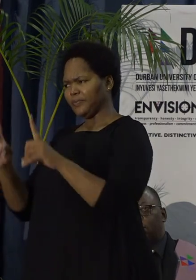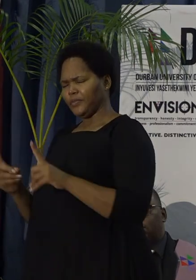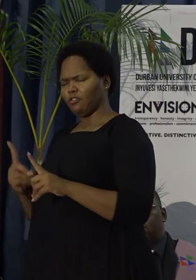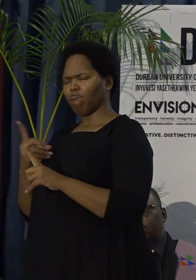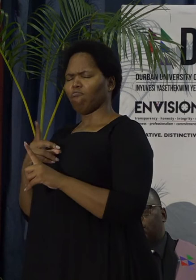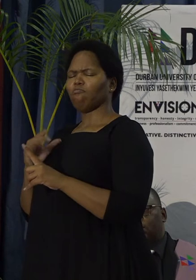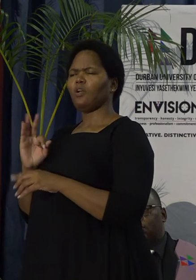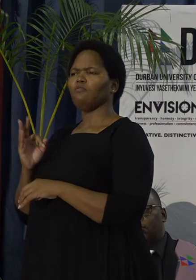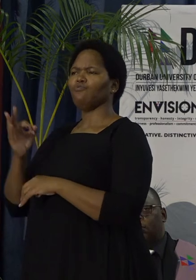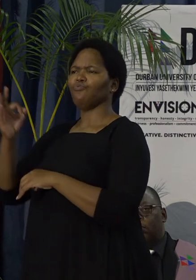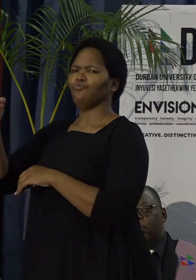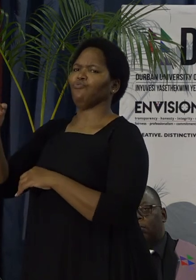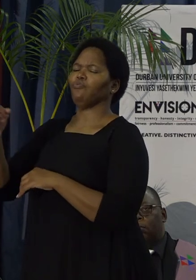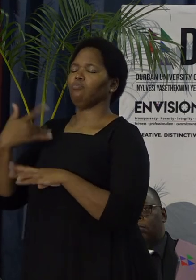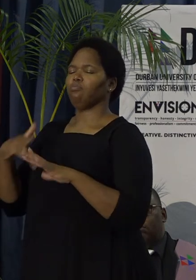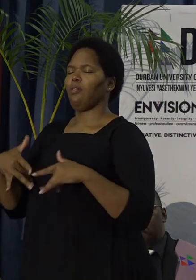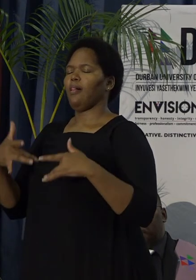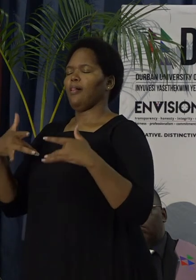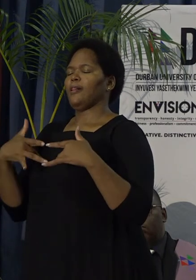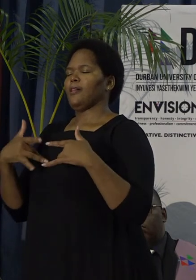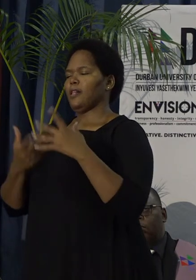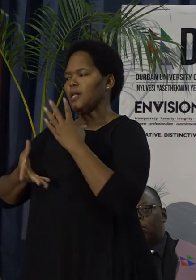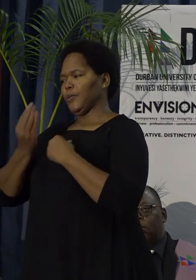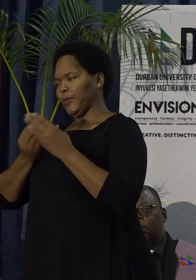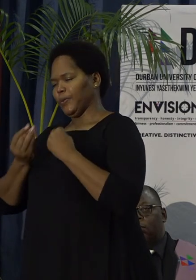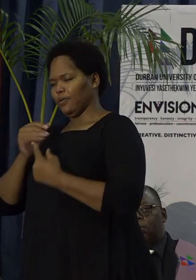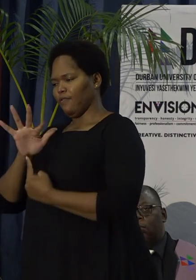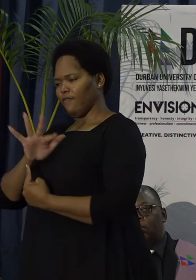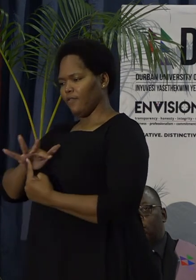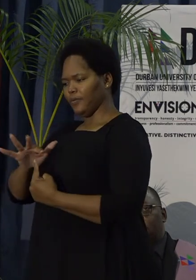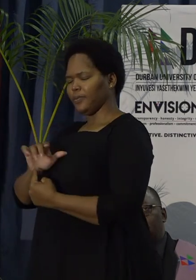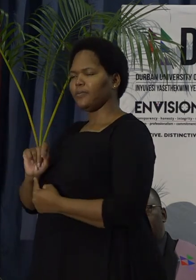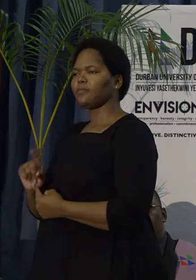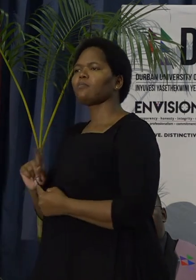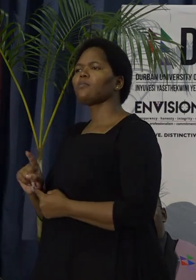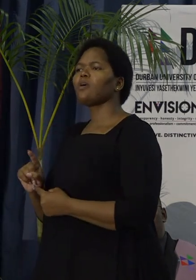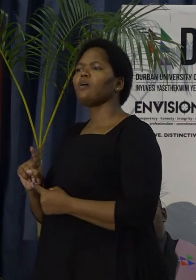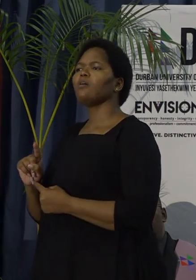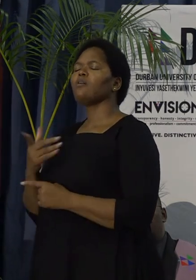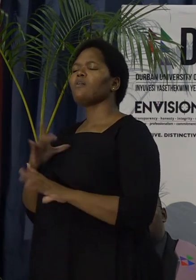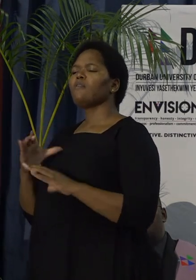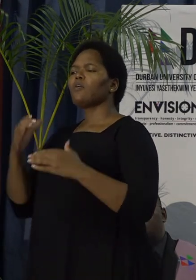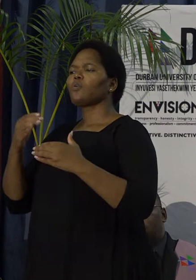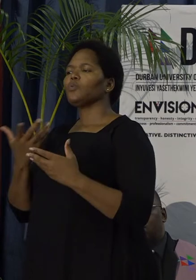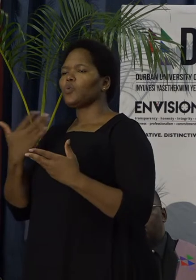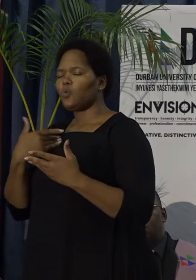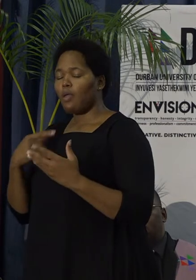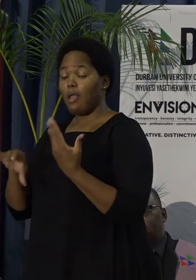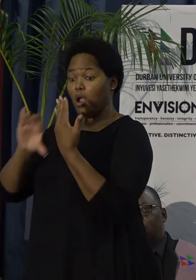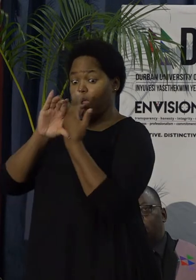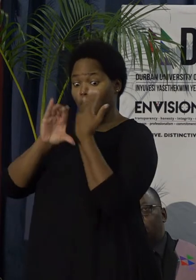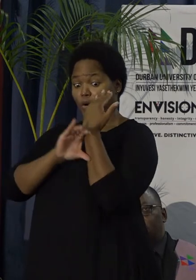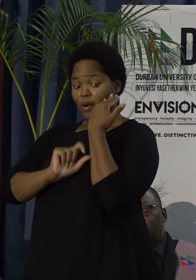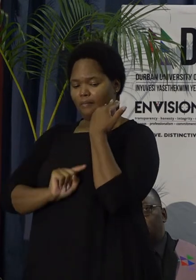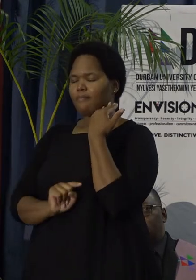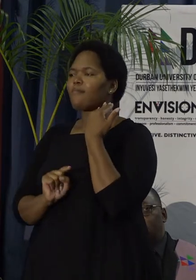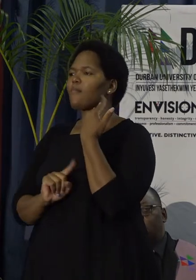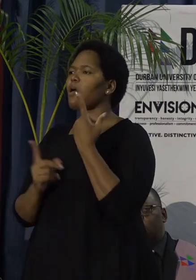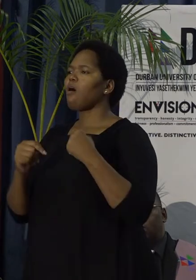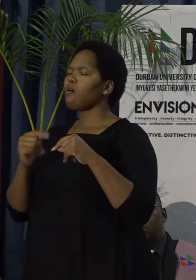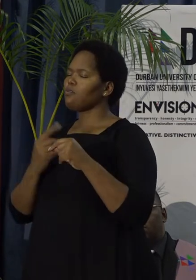living and learning environment will be to enhance our co-curricular initiatives